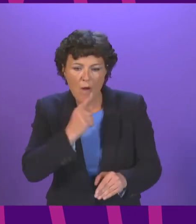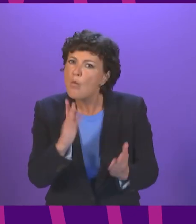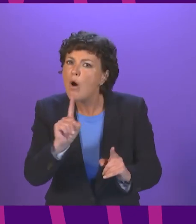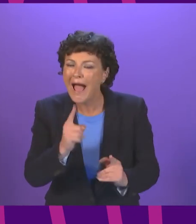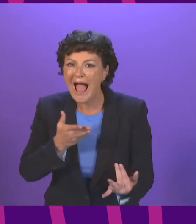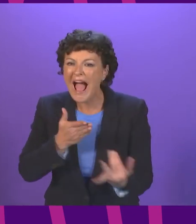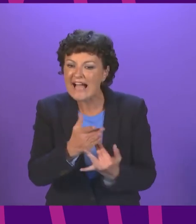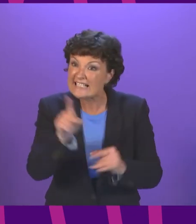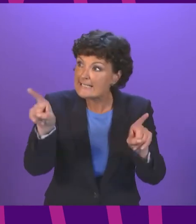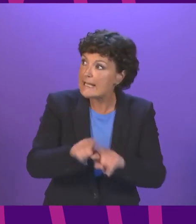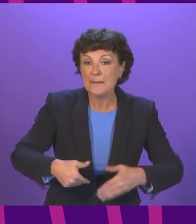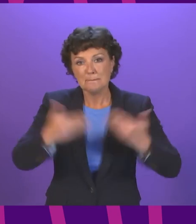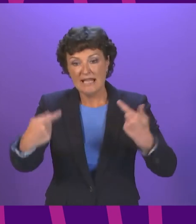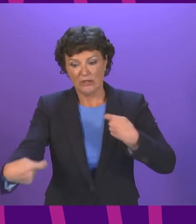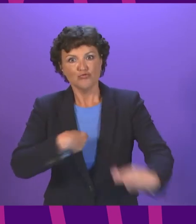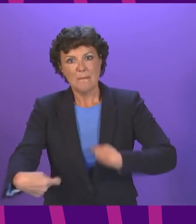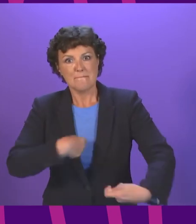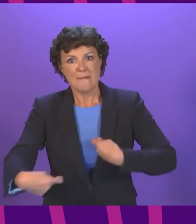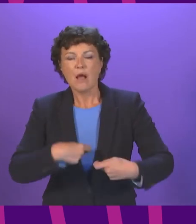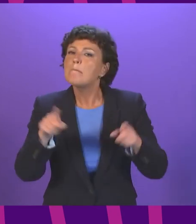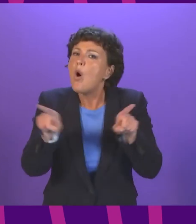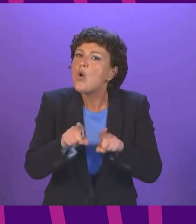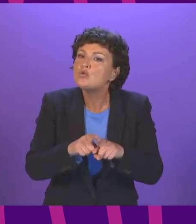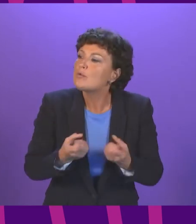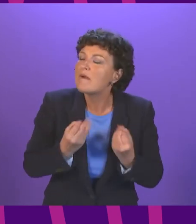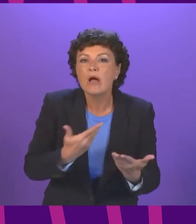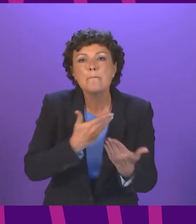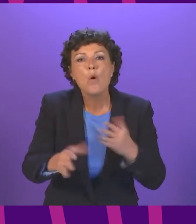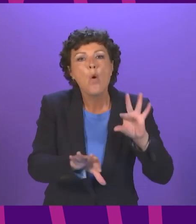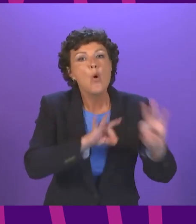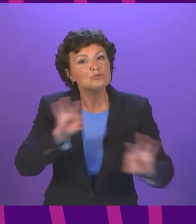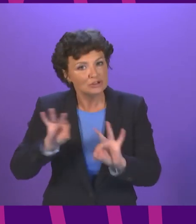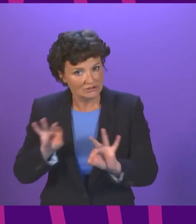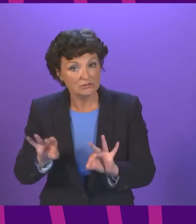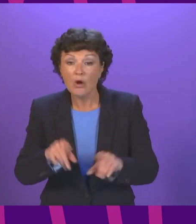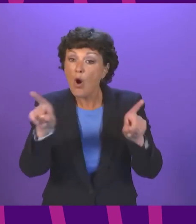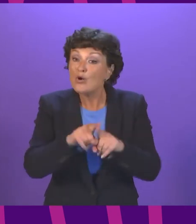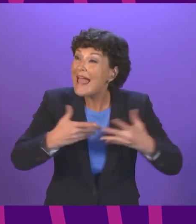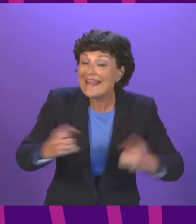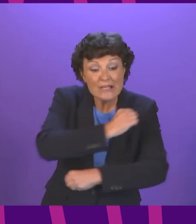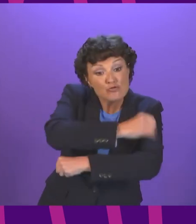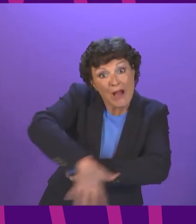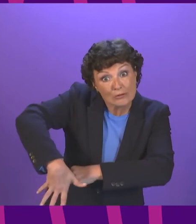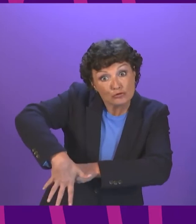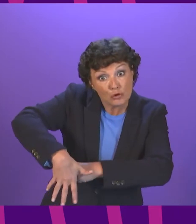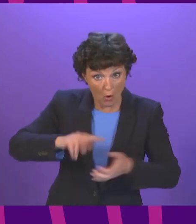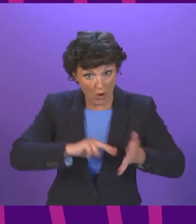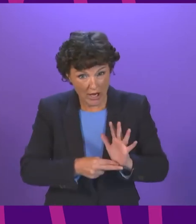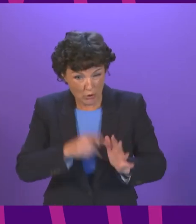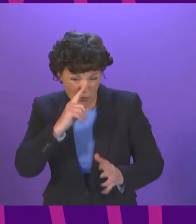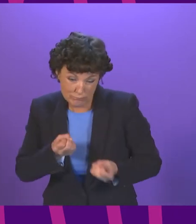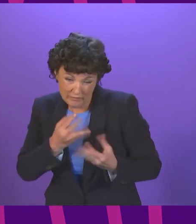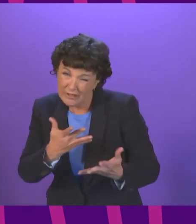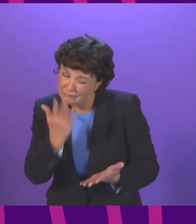and a wider range of treatment options. We will also provide guaranteed funding for grassroots organisations providing essential